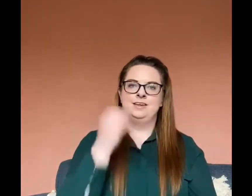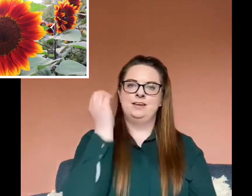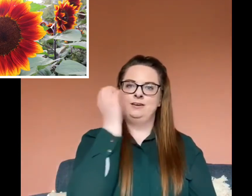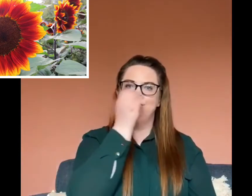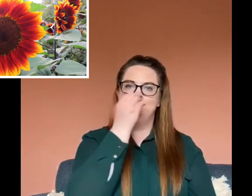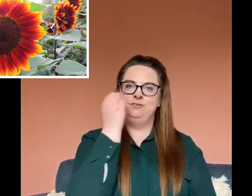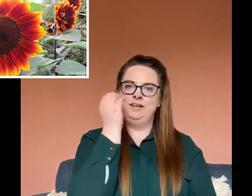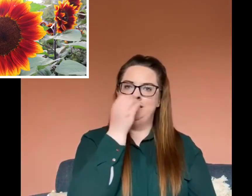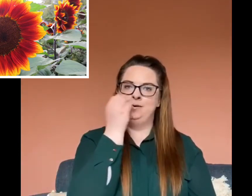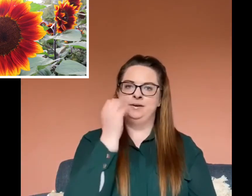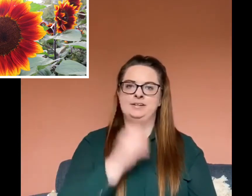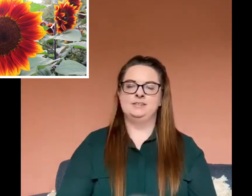Flowers.